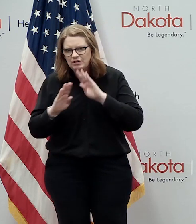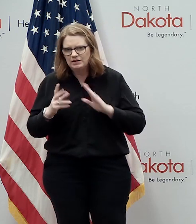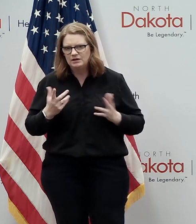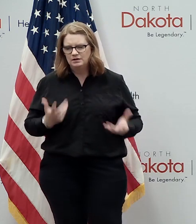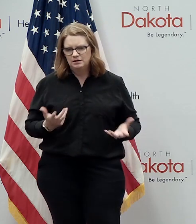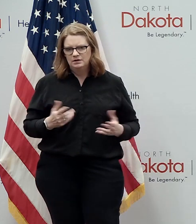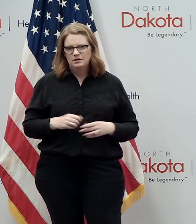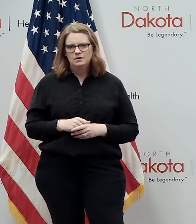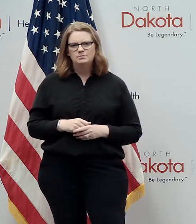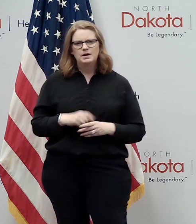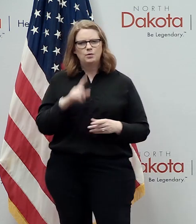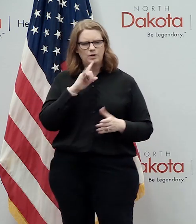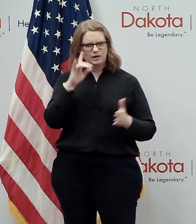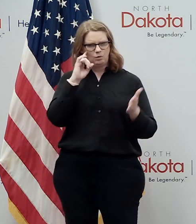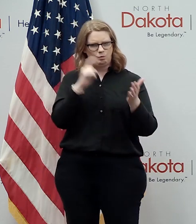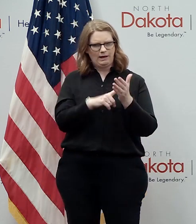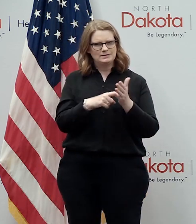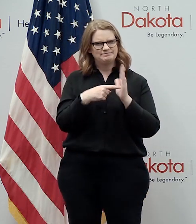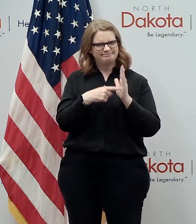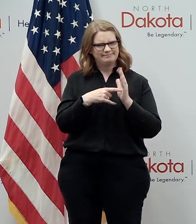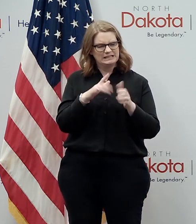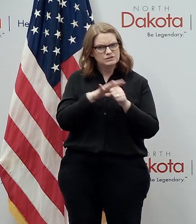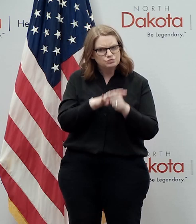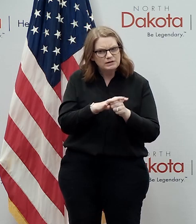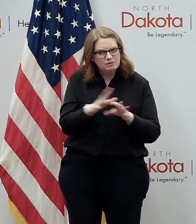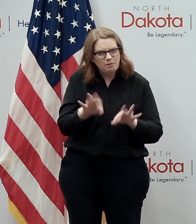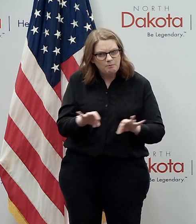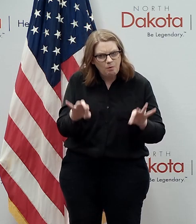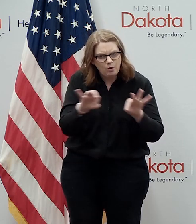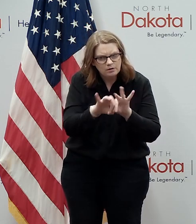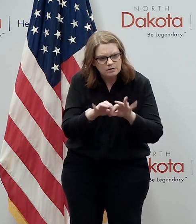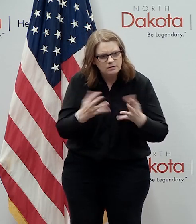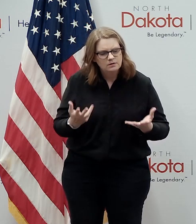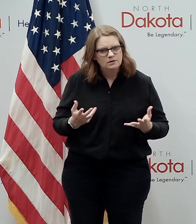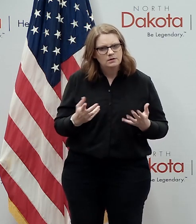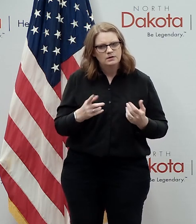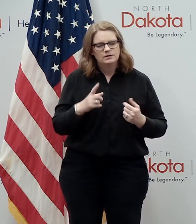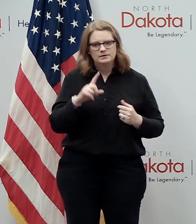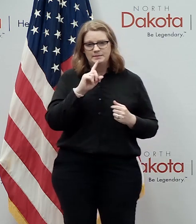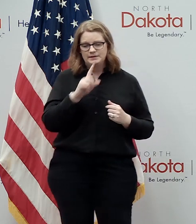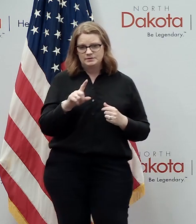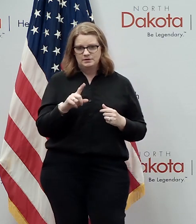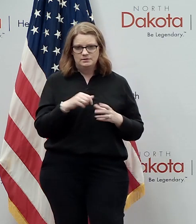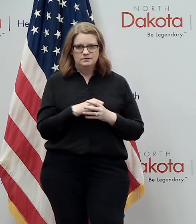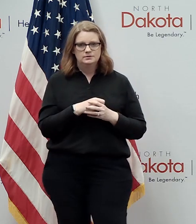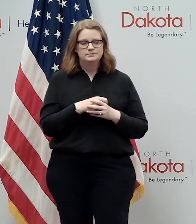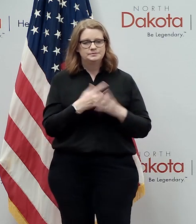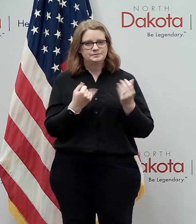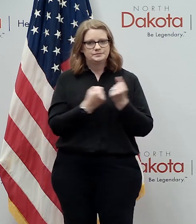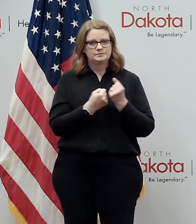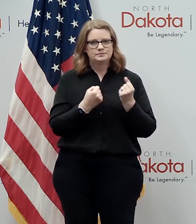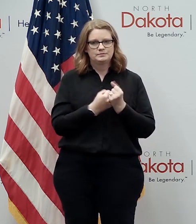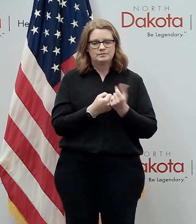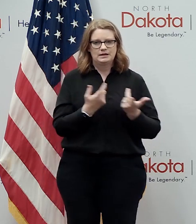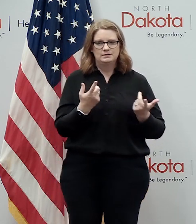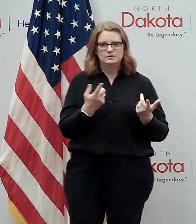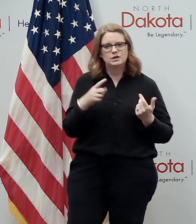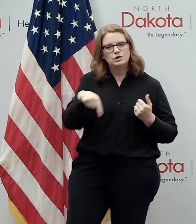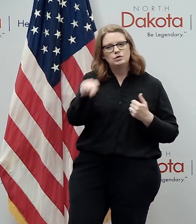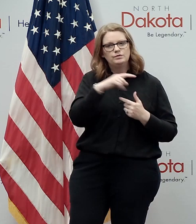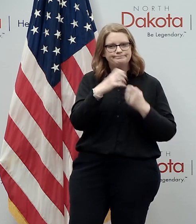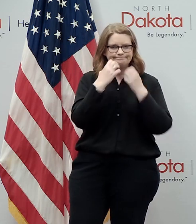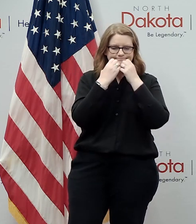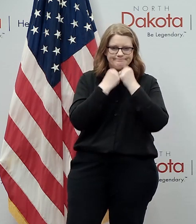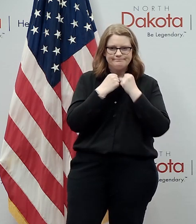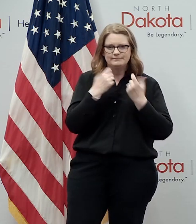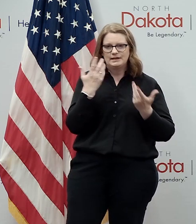but recognizing the signs and symptoms of stress are important uh to make sure that that you get the support that you a loved one or a co